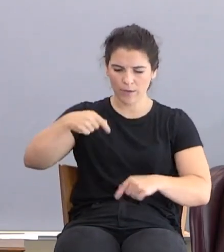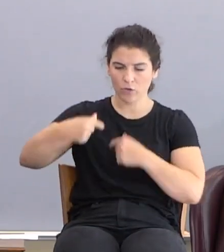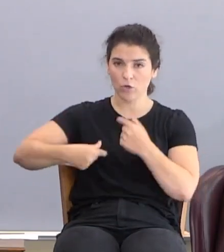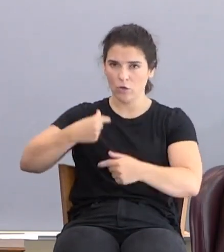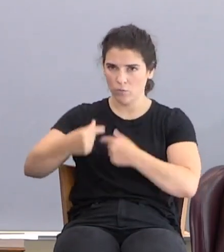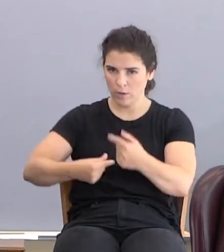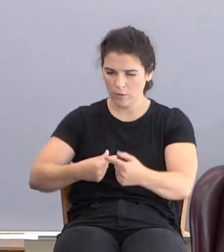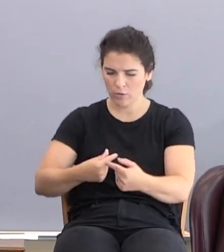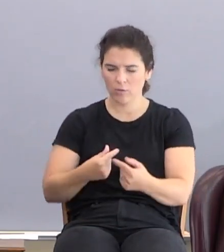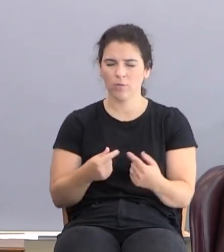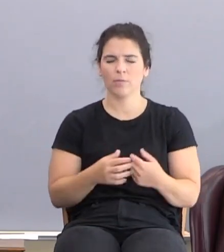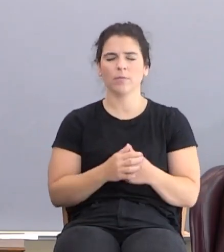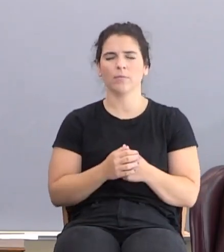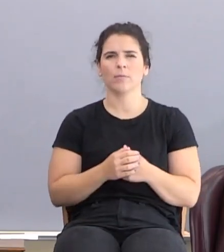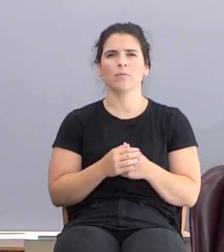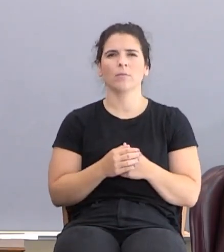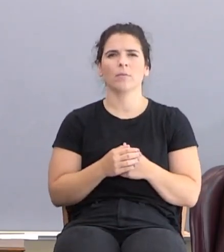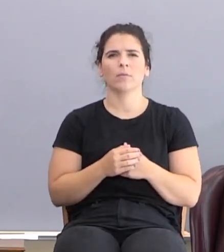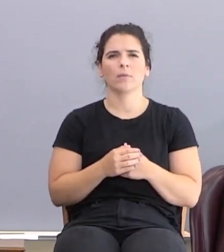Now, wait a minute.